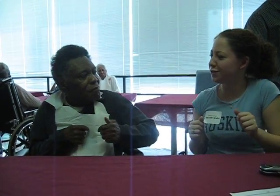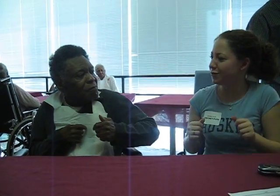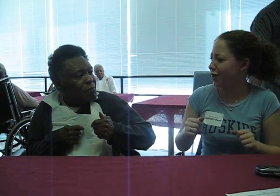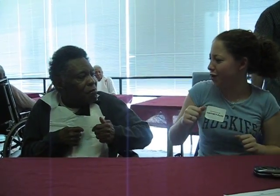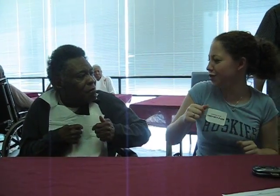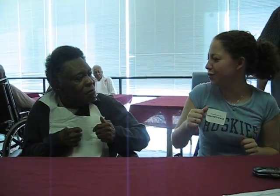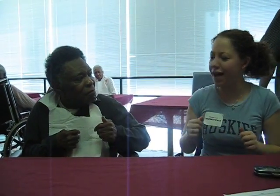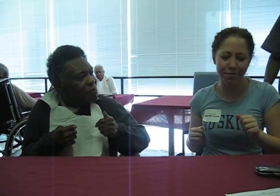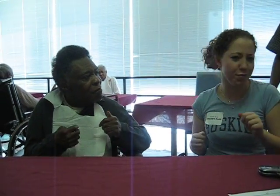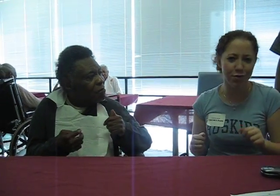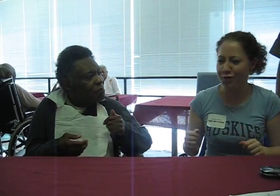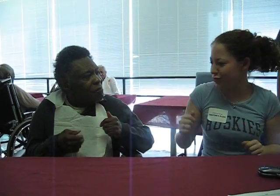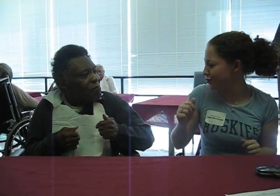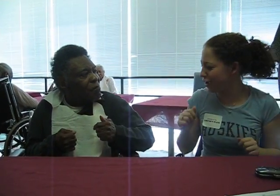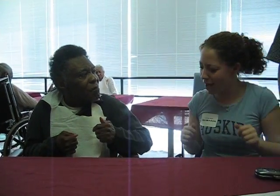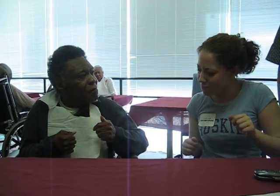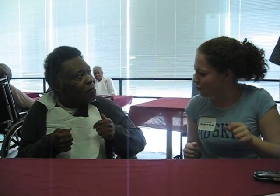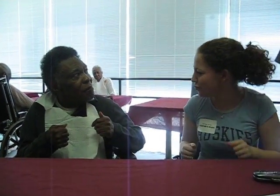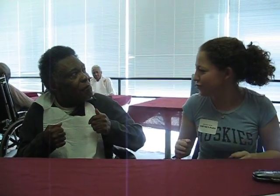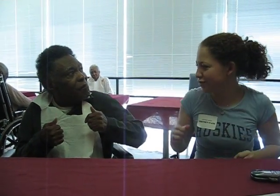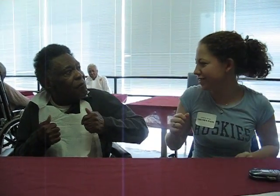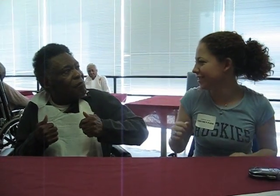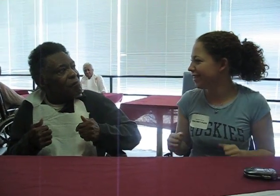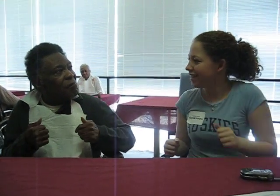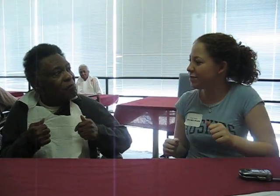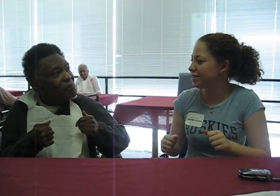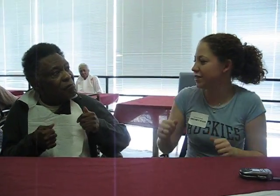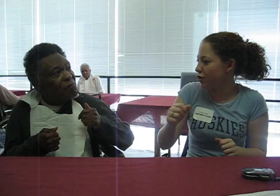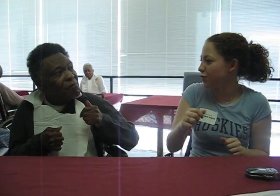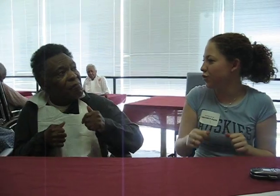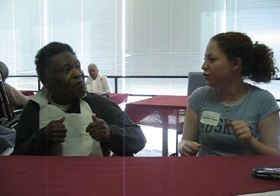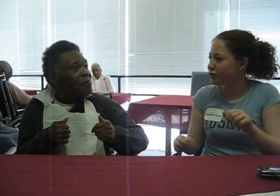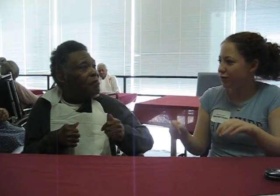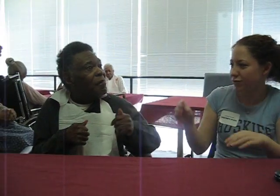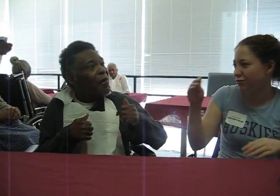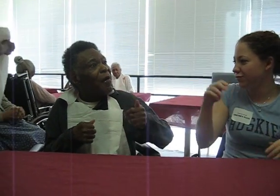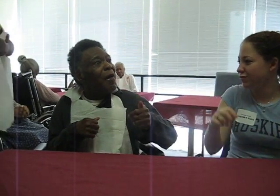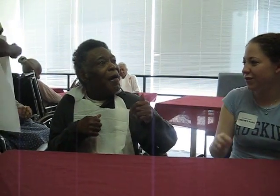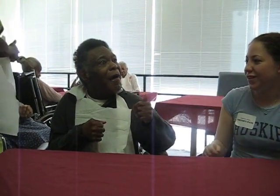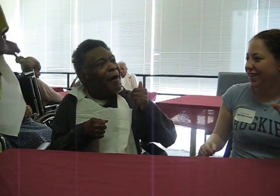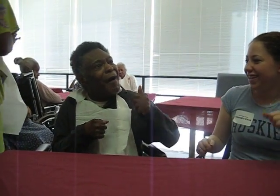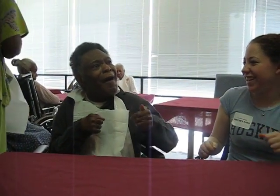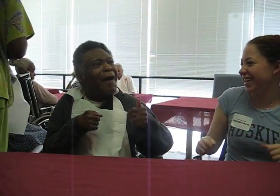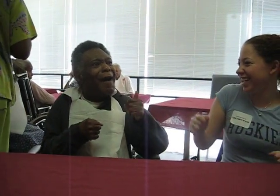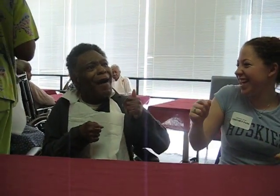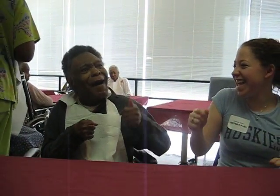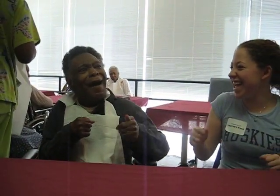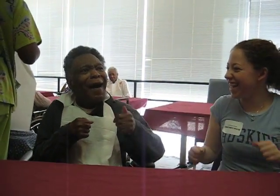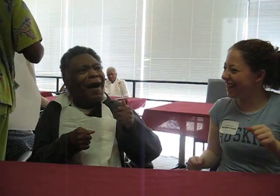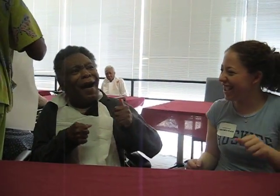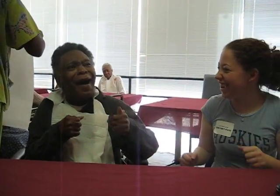Oh, you've got moves. You've got moves. Let me see those moves. Alright, how you so much, Yeah, Larry!